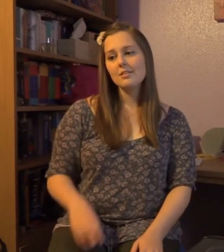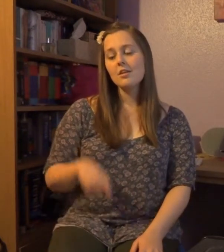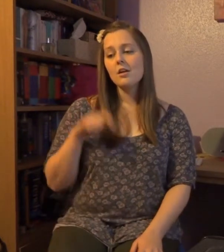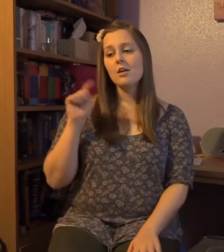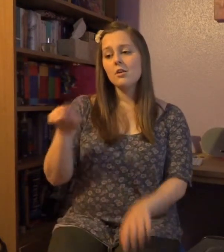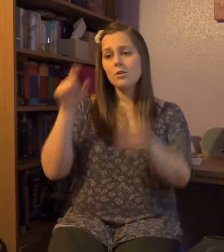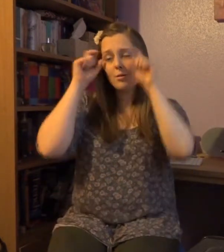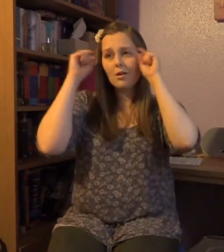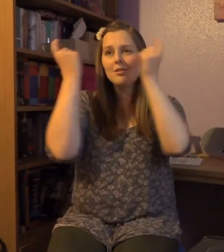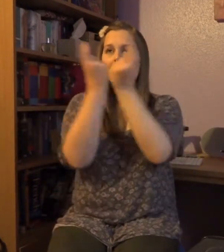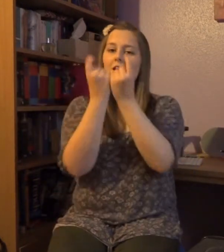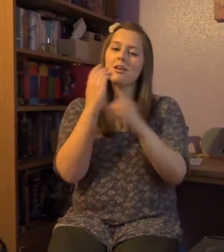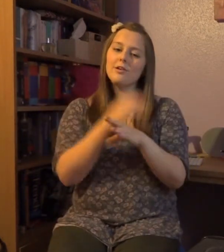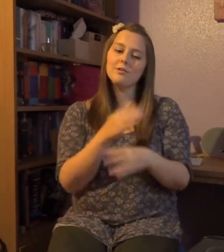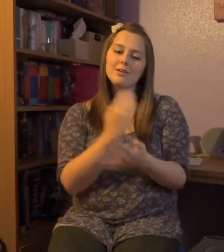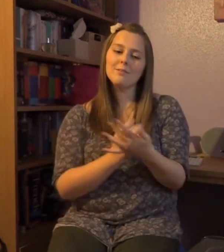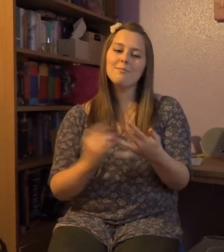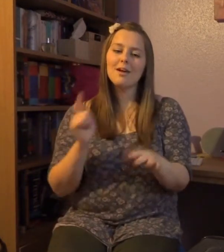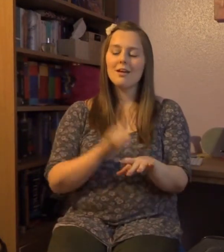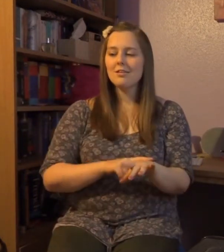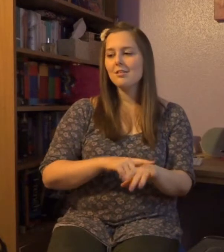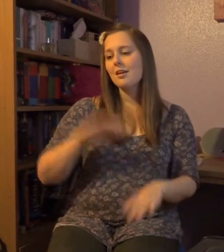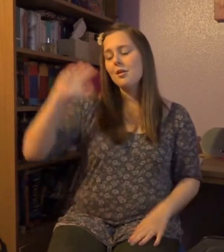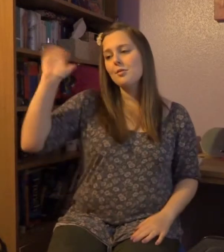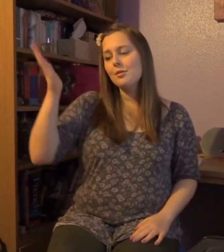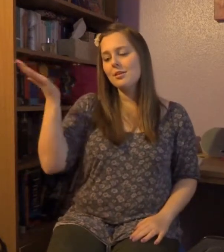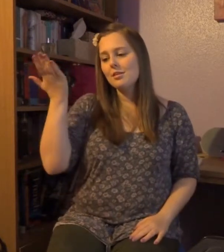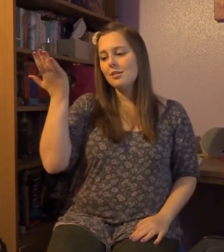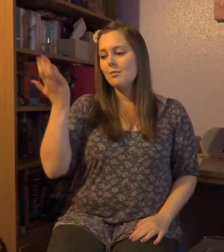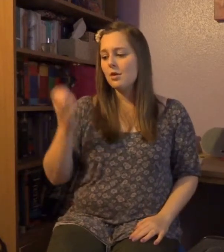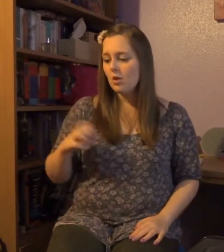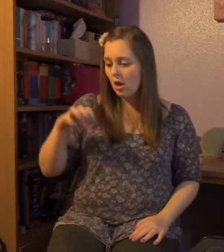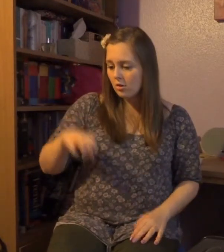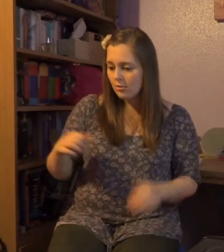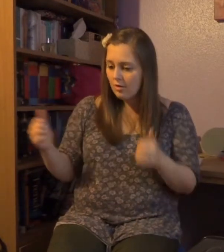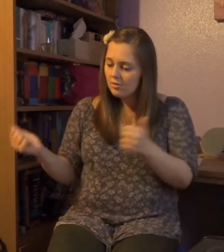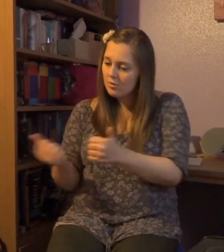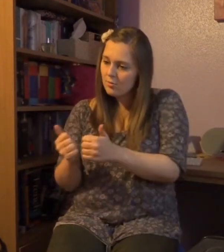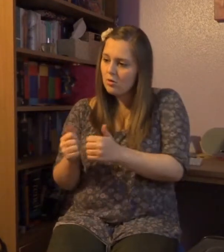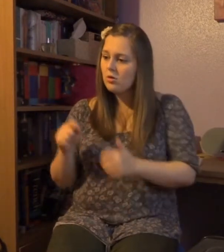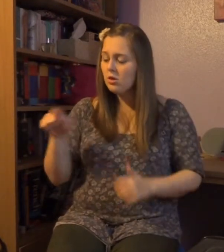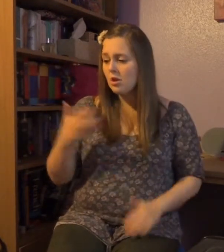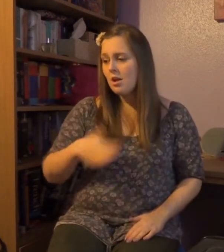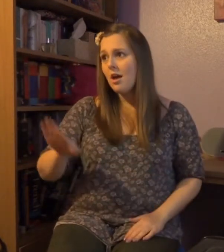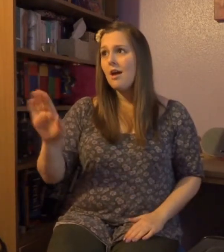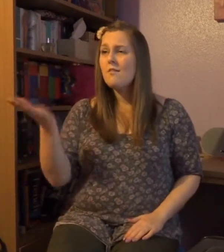You were in college, working part-time, waiting tables Left a small town, never